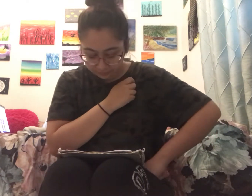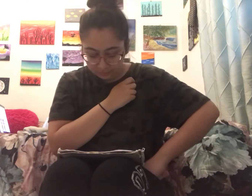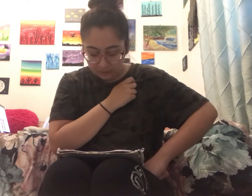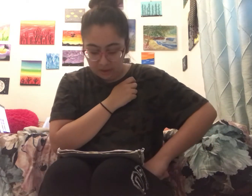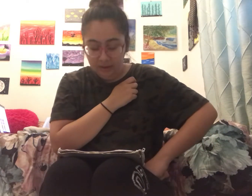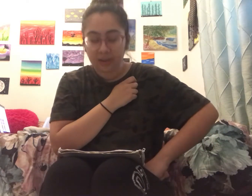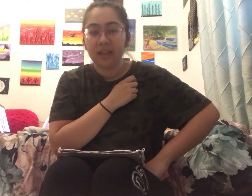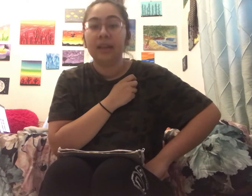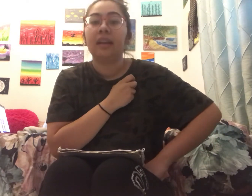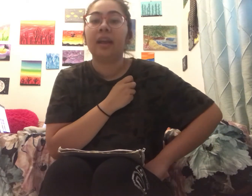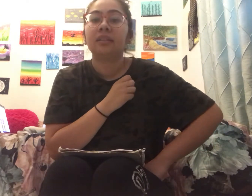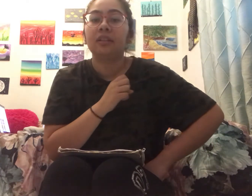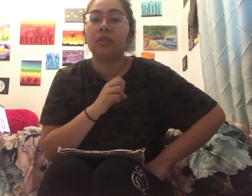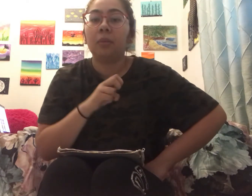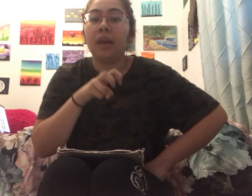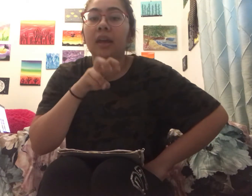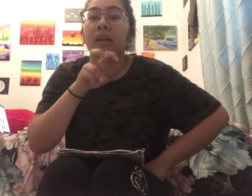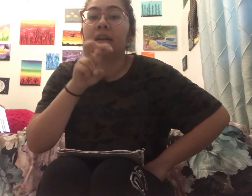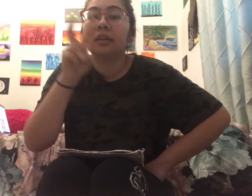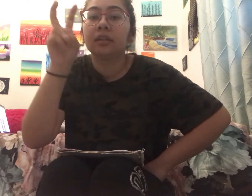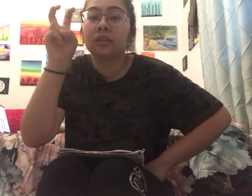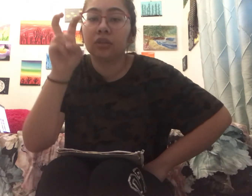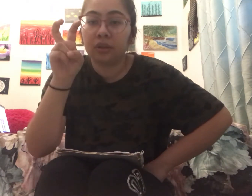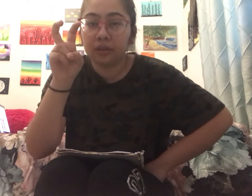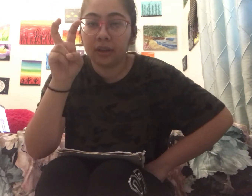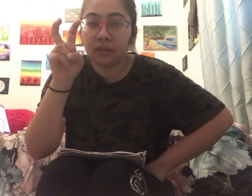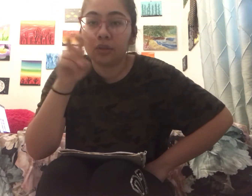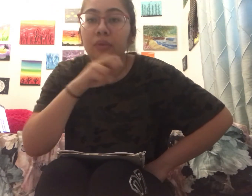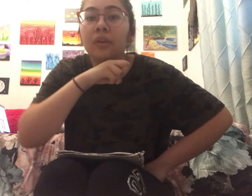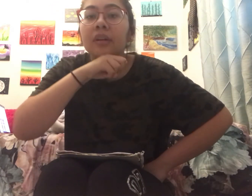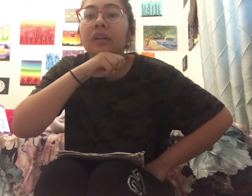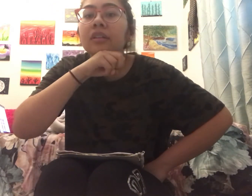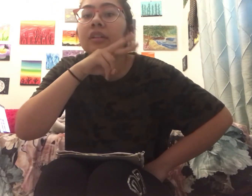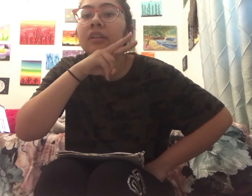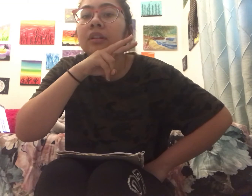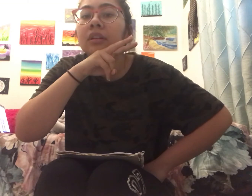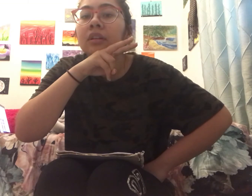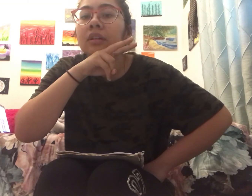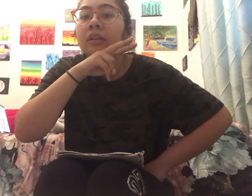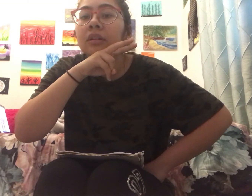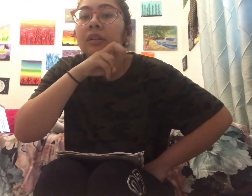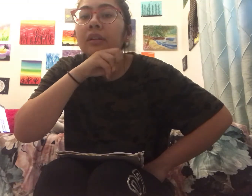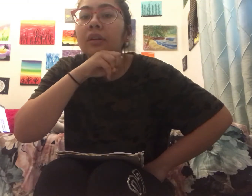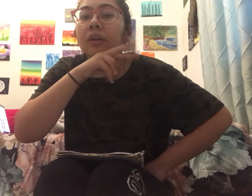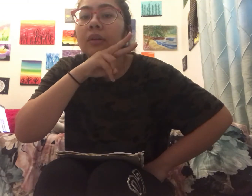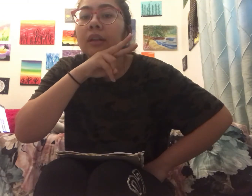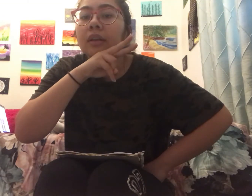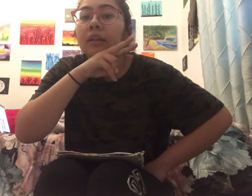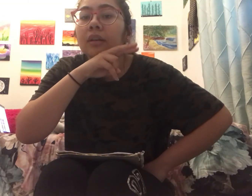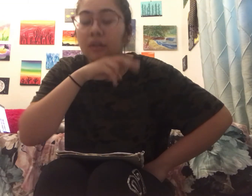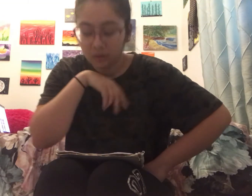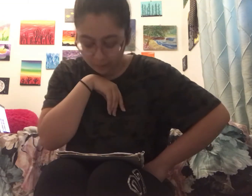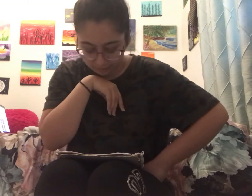hamster next is pig so you take two fingers you go like oh wait